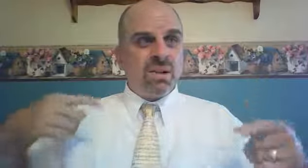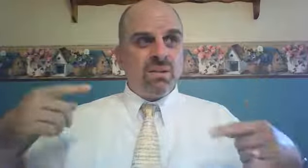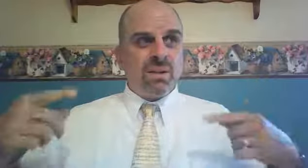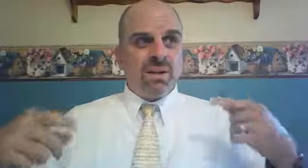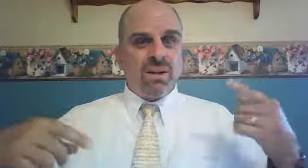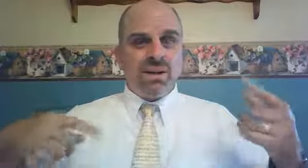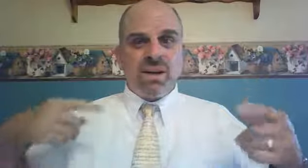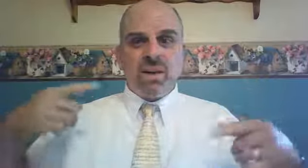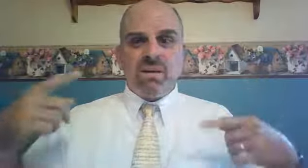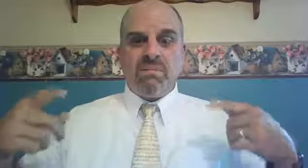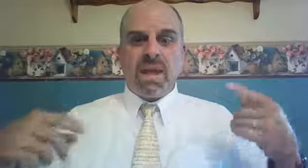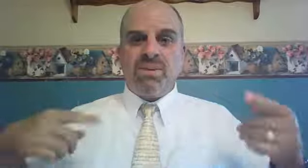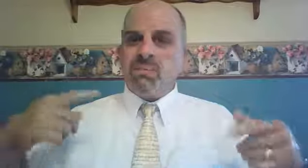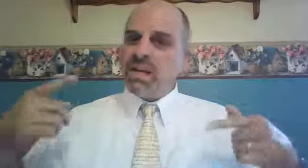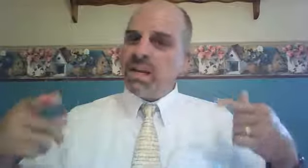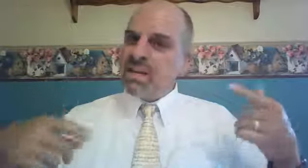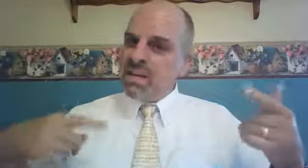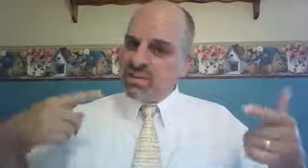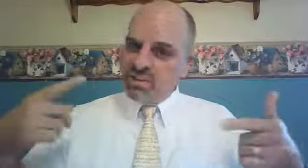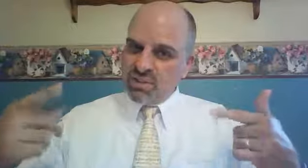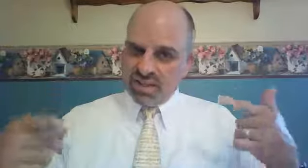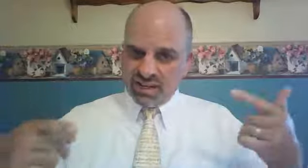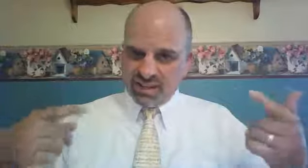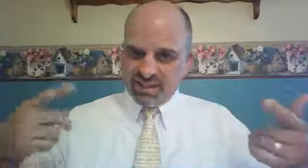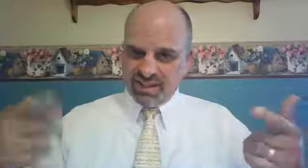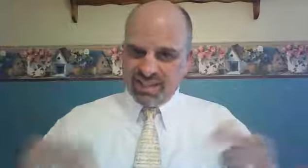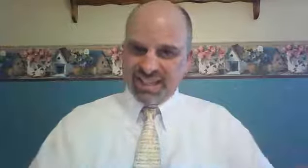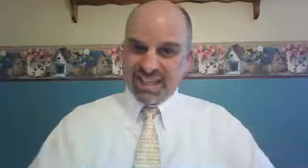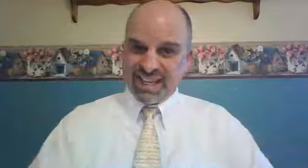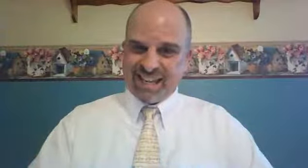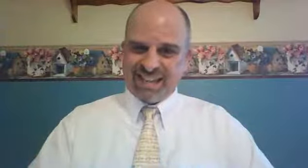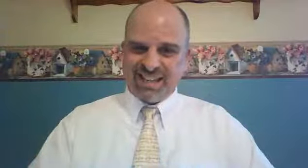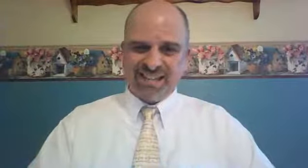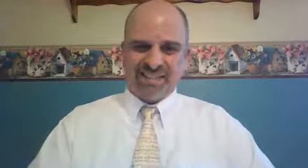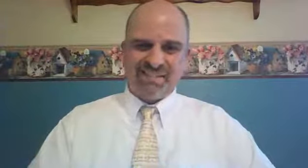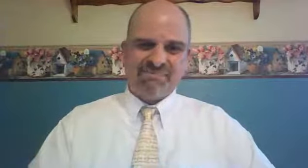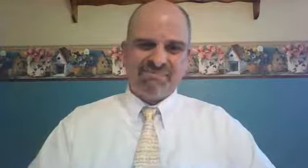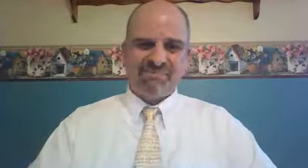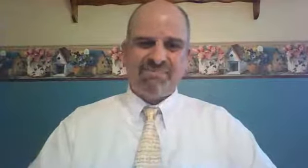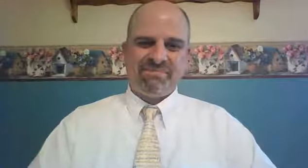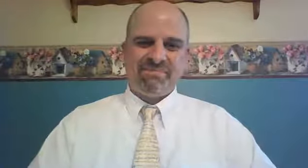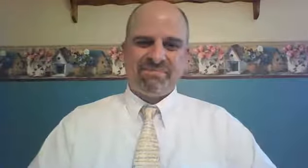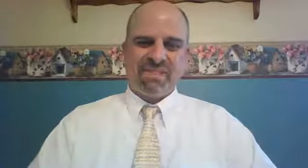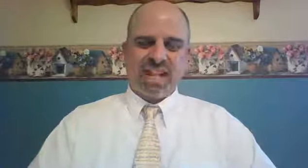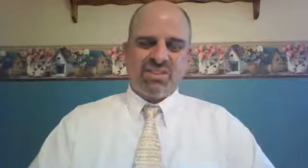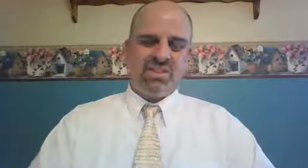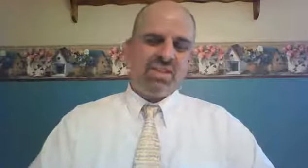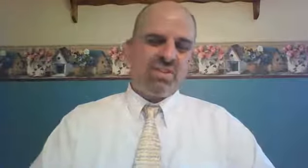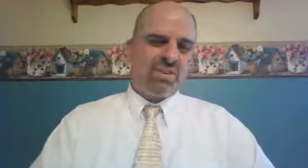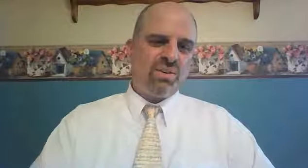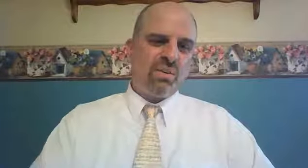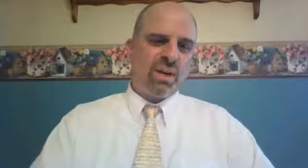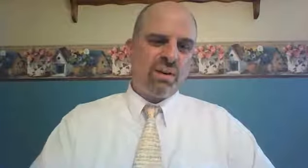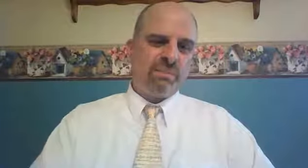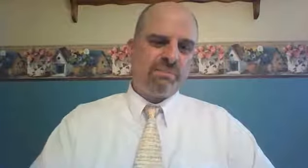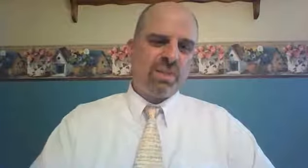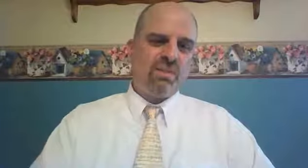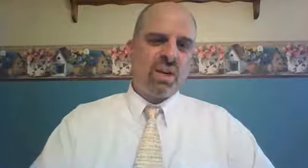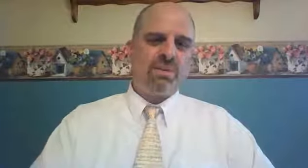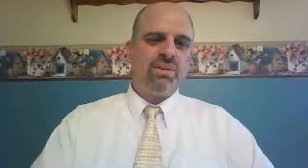mother-in-law matchmaking instinct kicks in. And she says in verse 20 of chapter